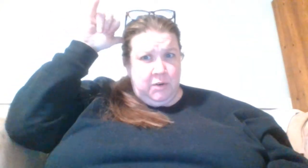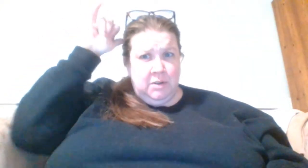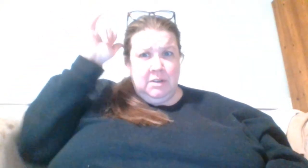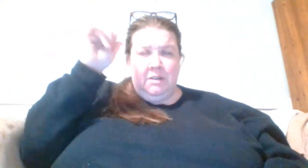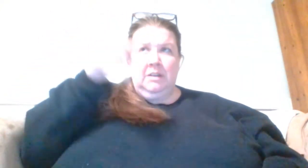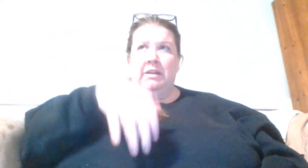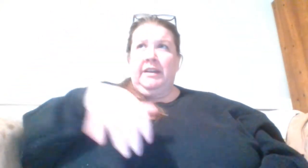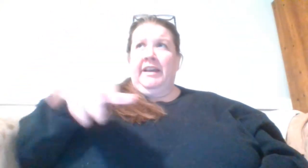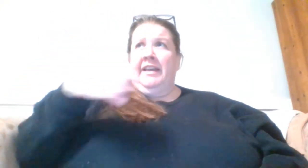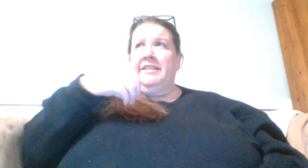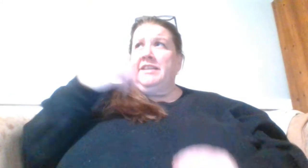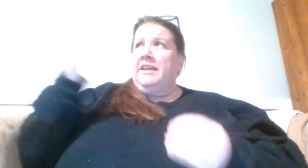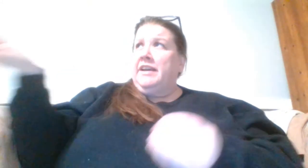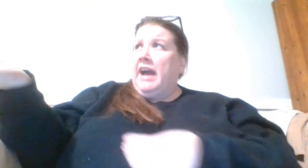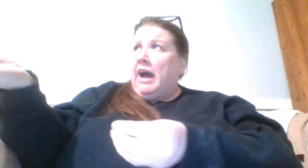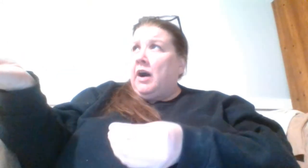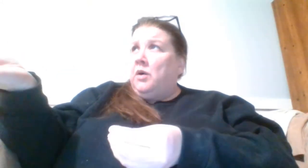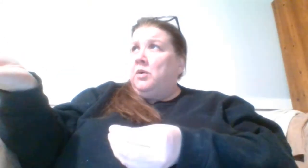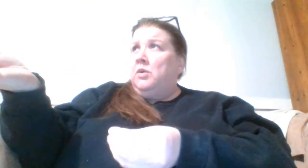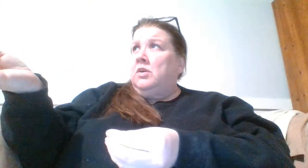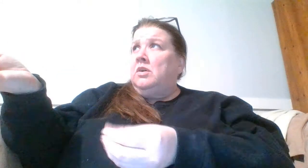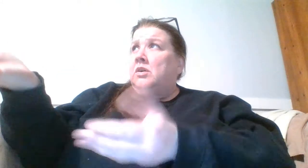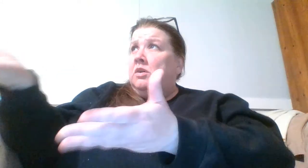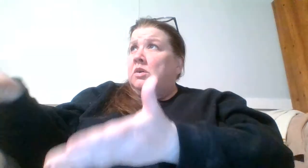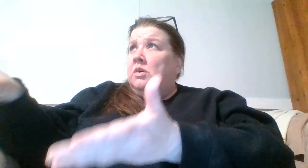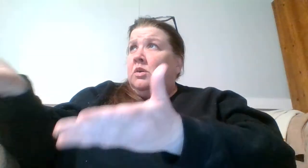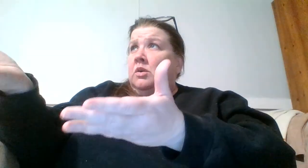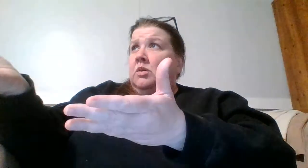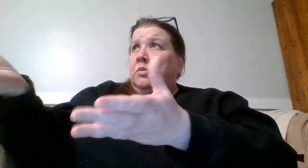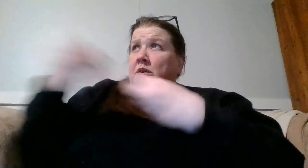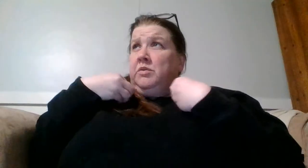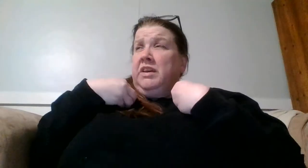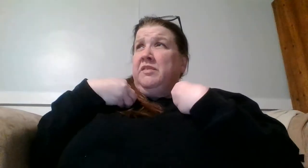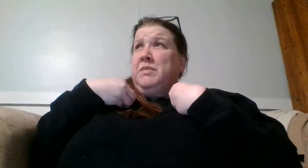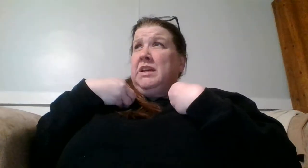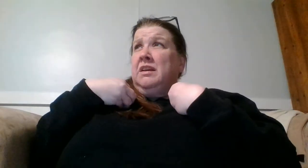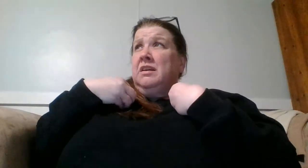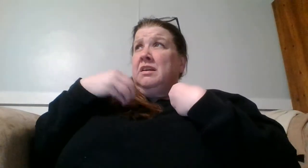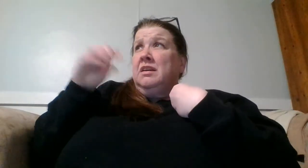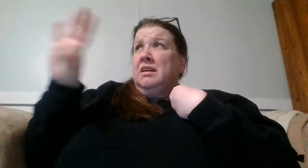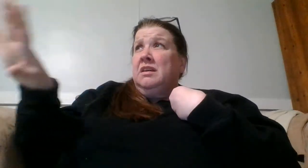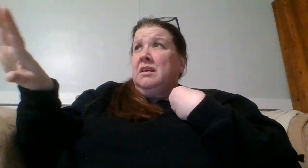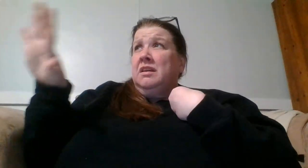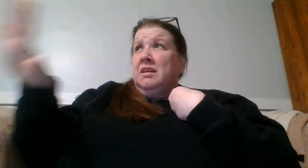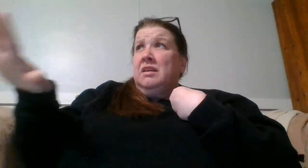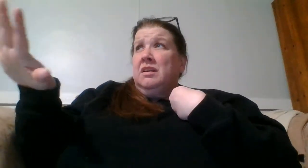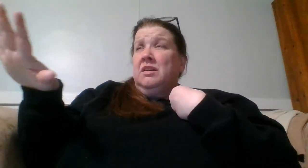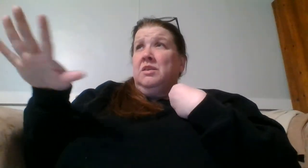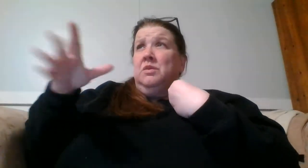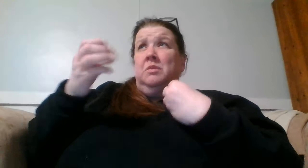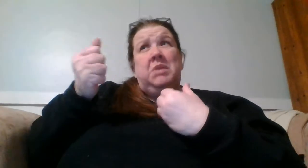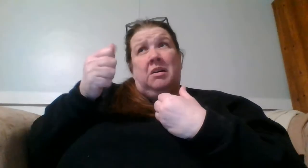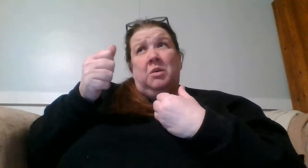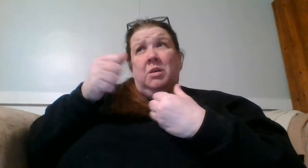and say, cow, will you give me your milk?